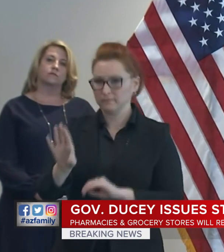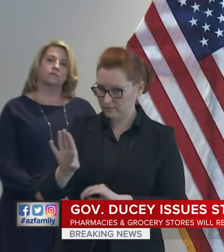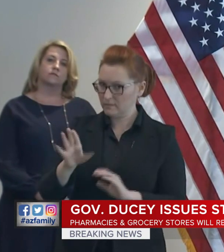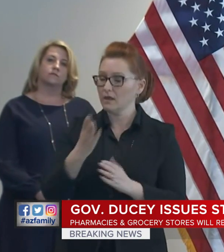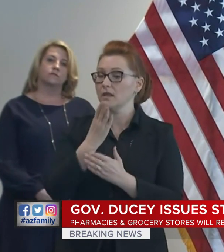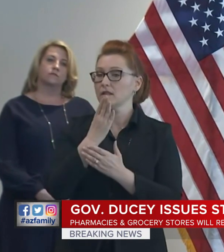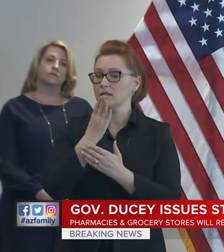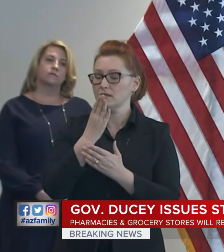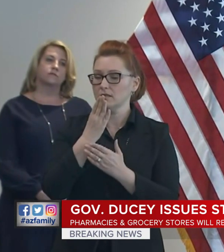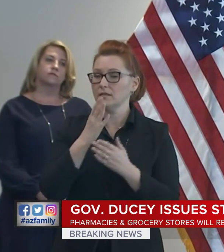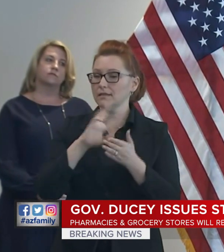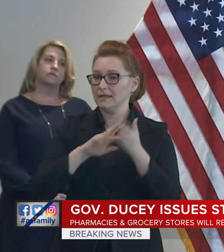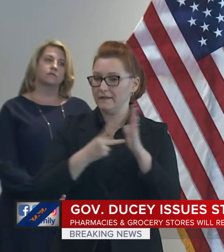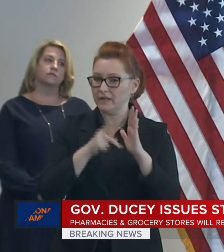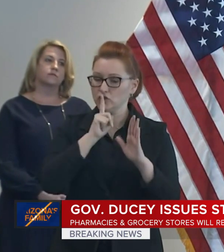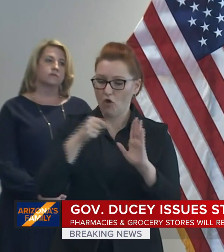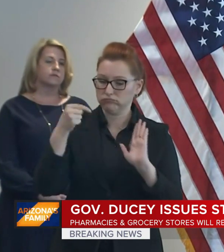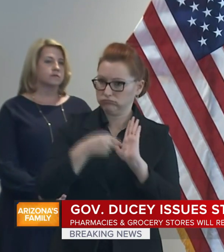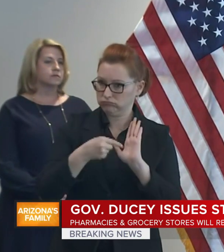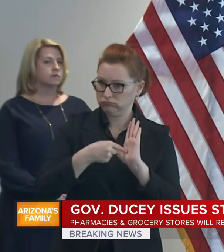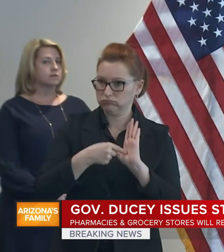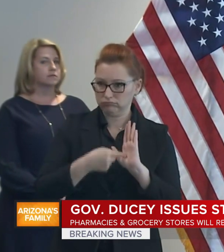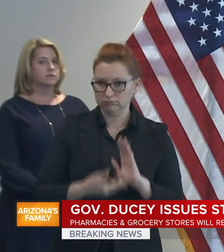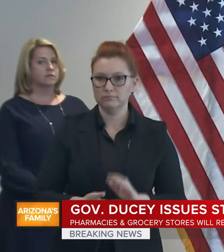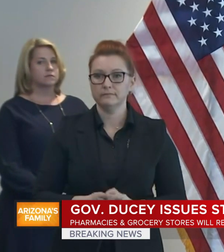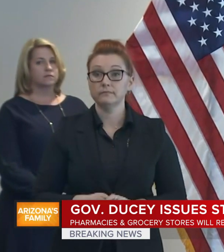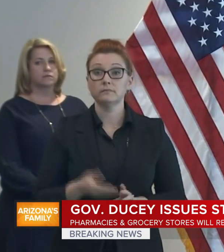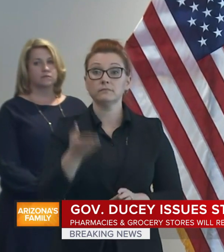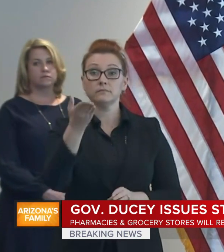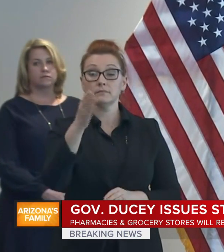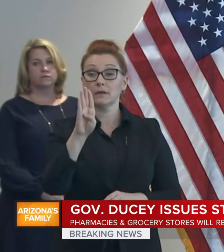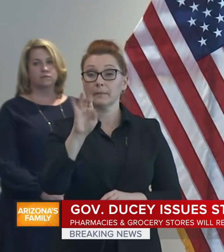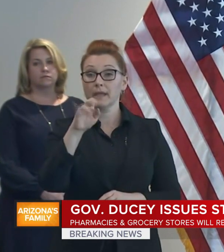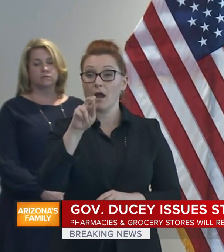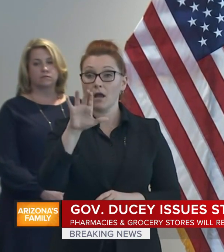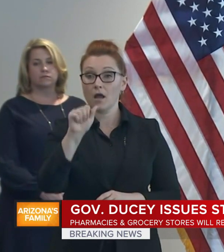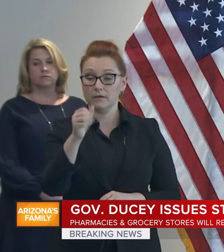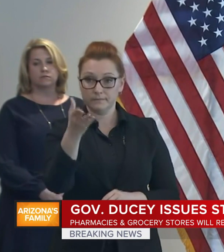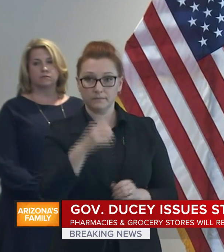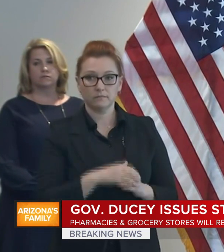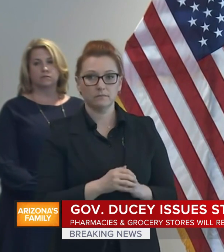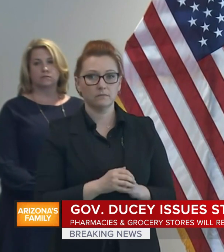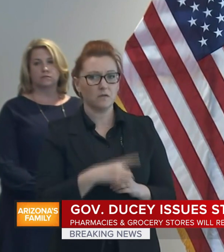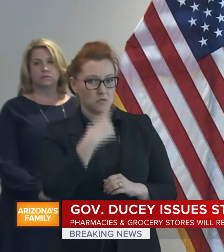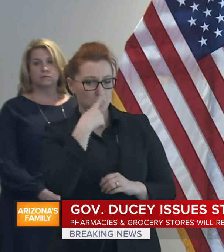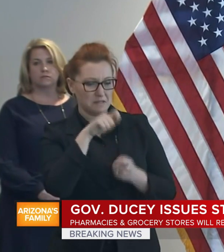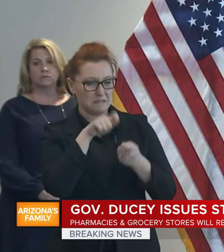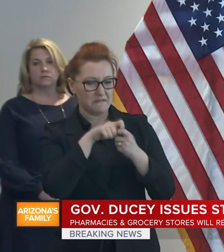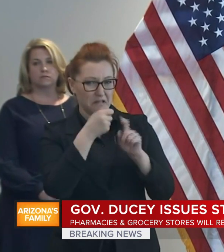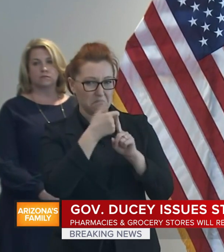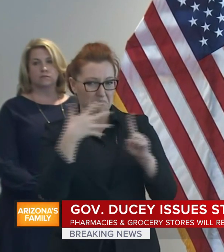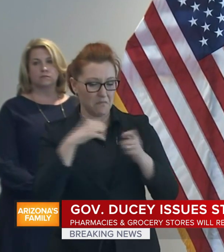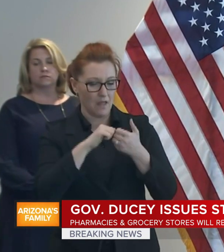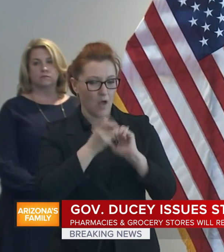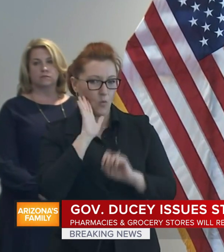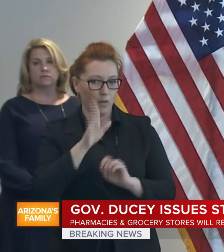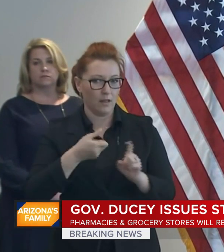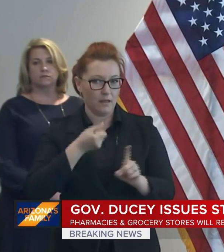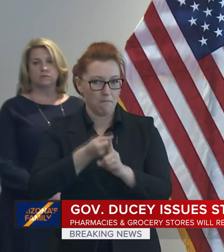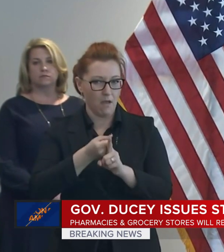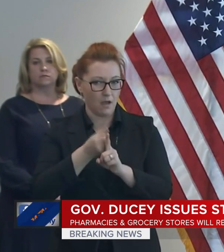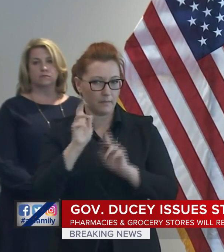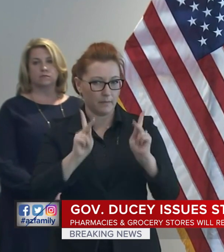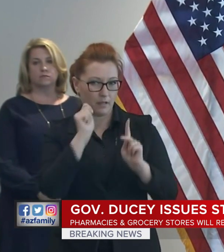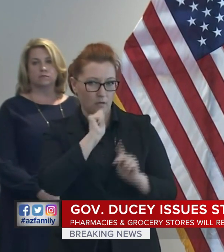the definitions are detailed. The outcomes are needed. Yeah, so can you specifically talk about how this will impact Arizona? In particular,